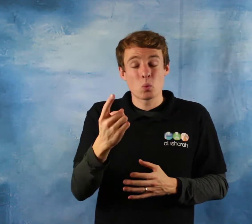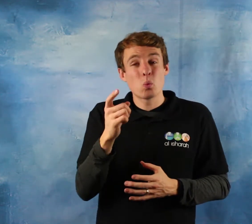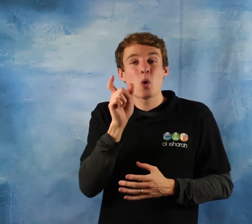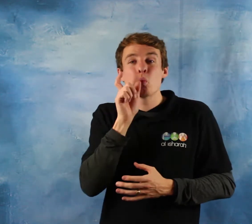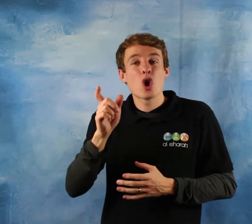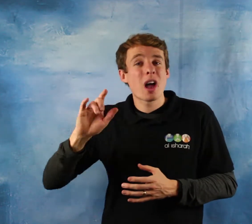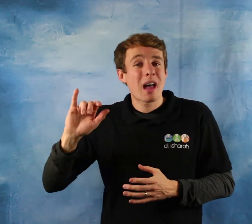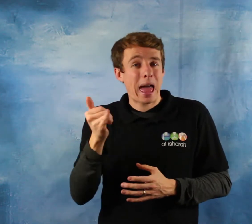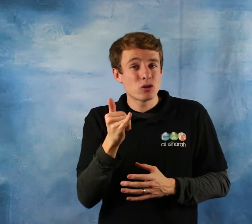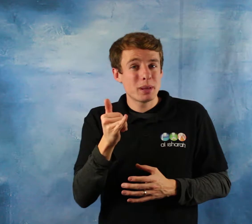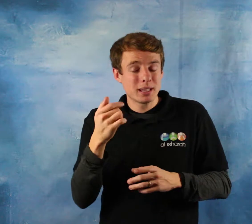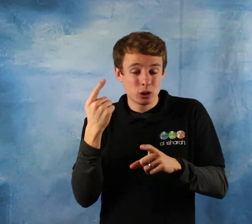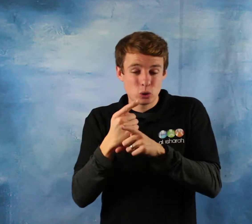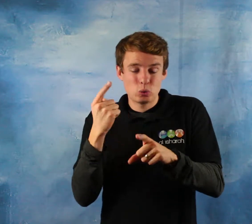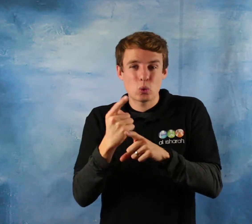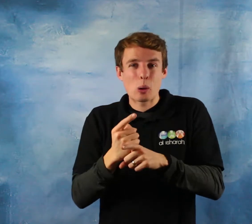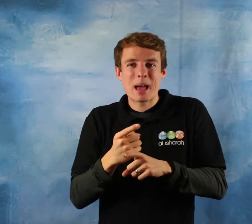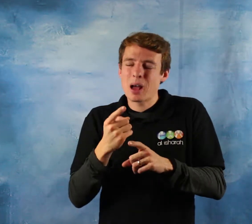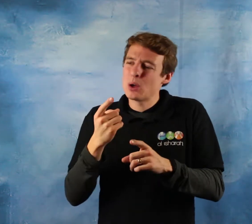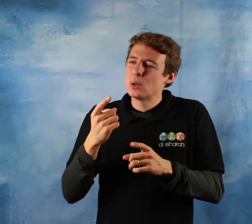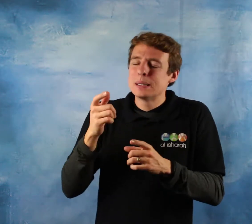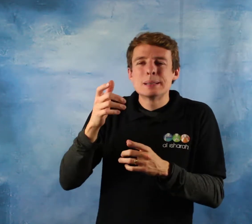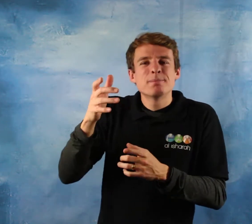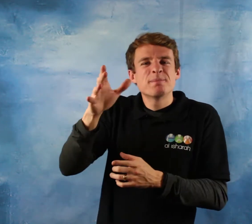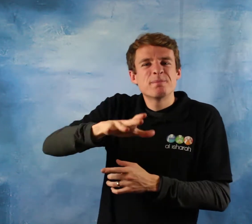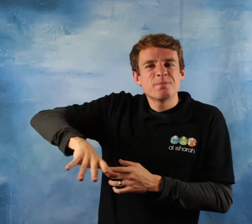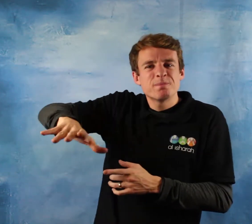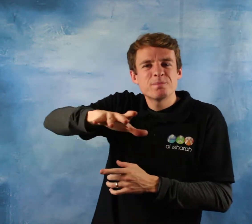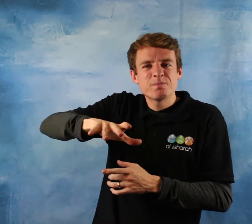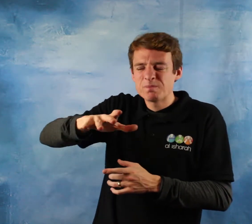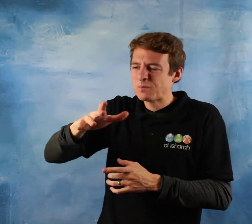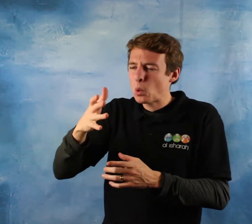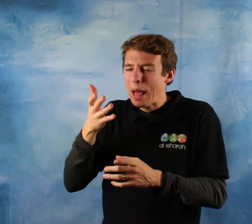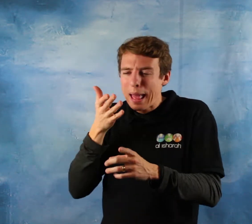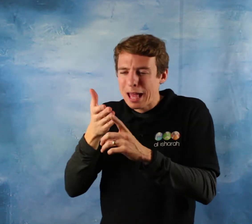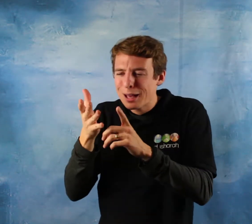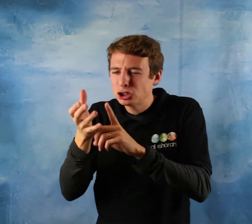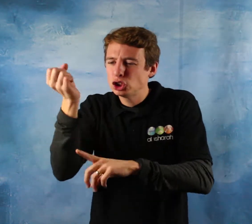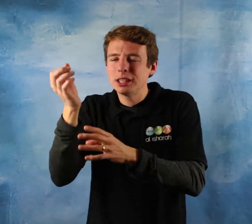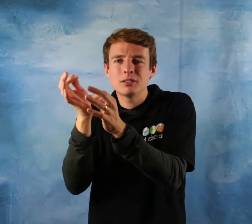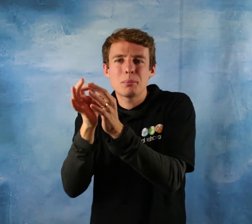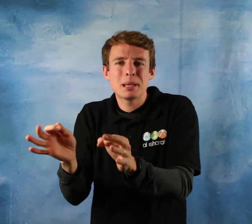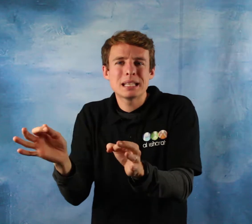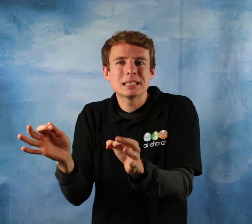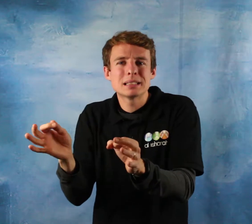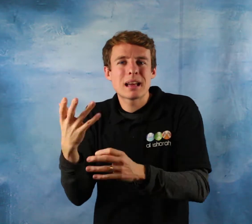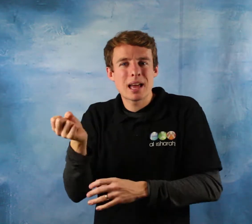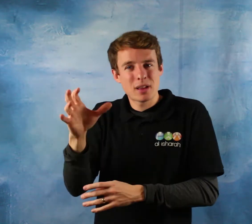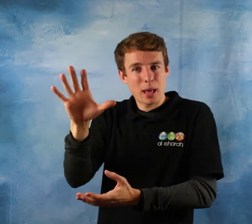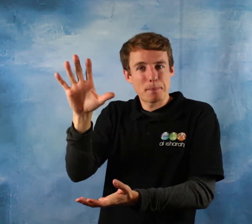a place where tranquility is sought where sakina is the opposite of